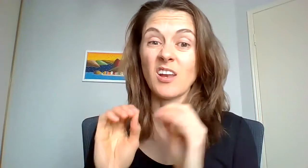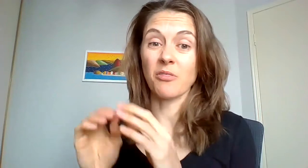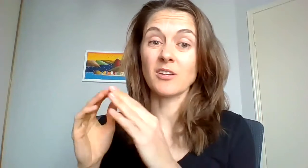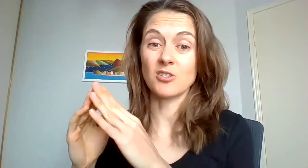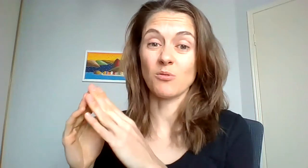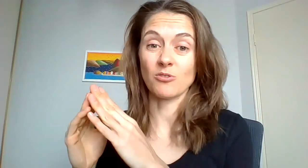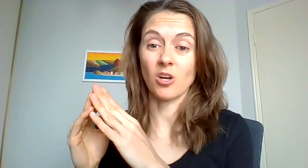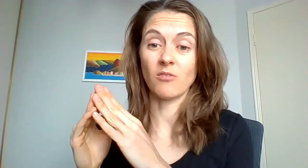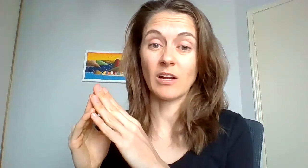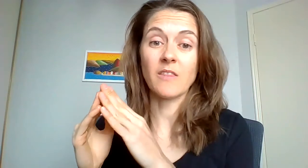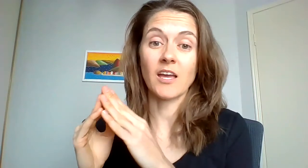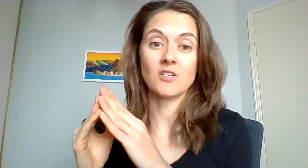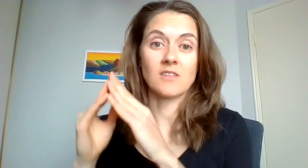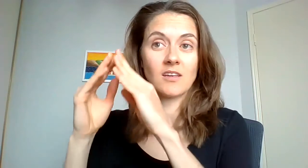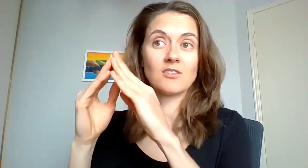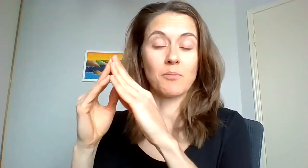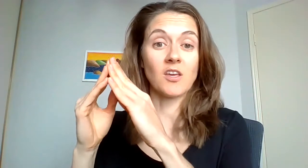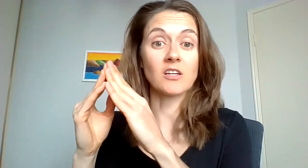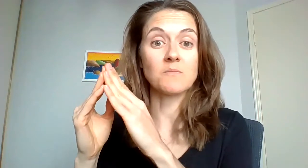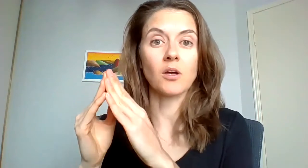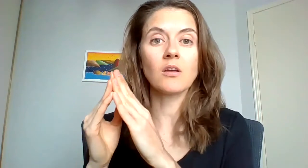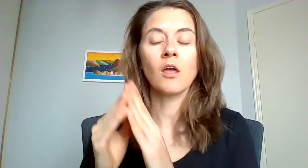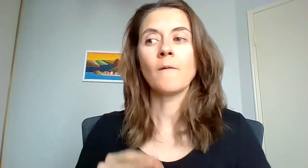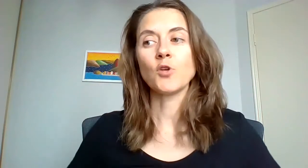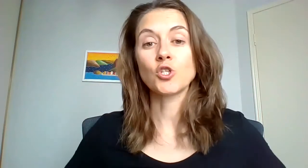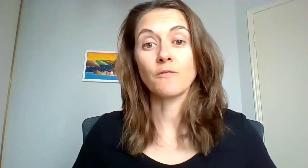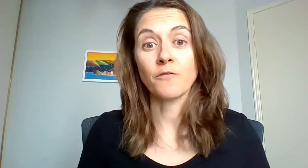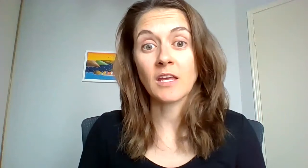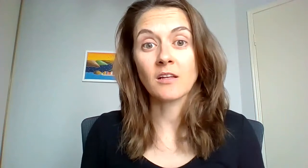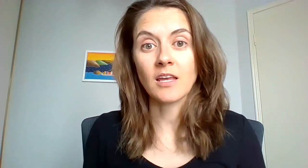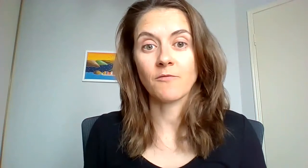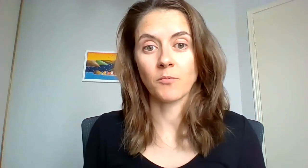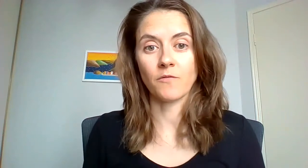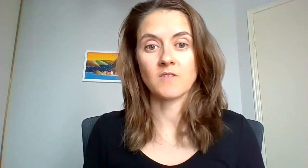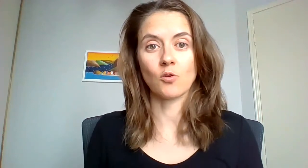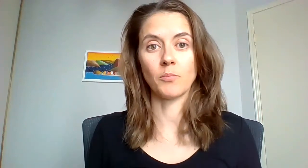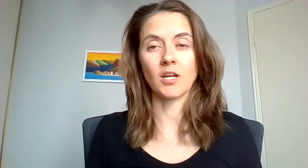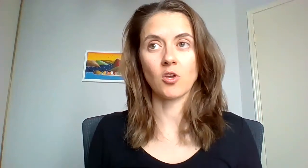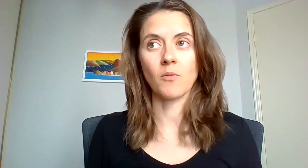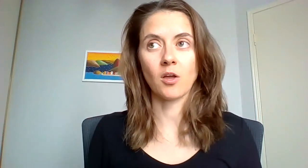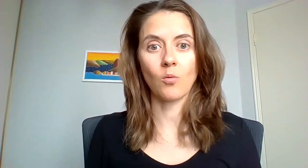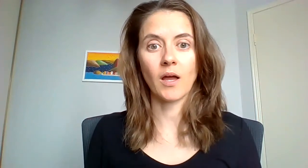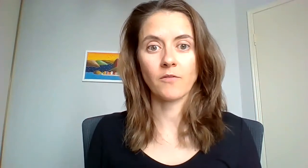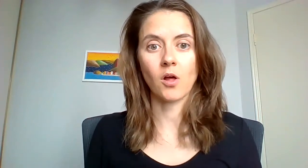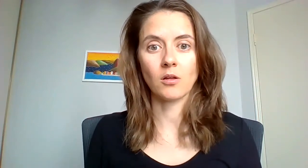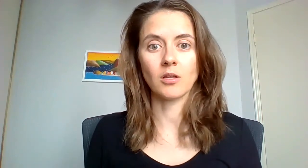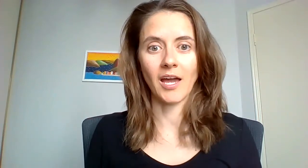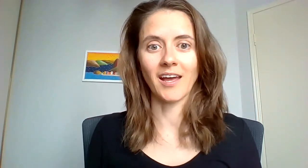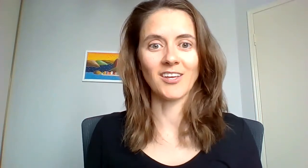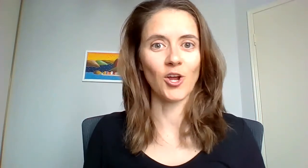nothing to do with your child really they are just the tip of the iceberg, you should feel it from your physical body, you might go wow I feel a whole lot lighter you know